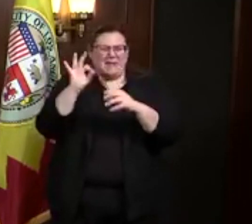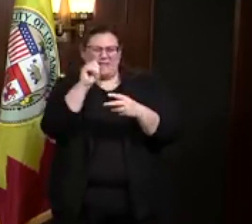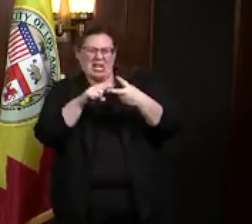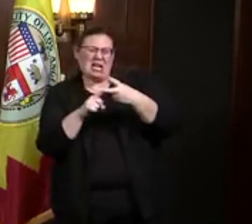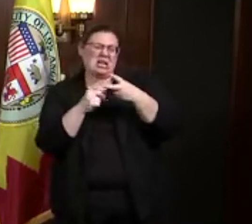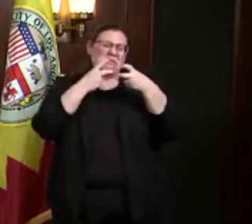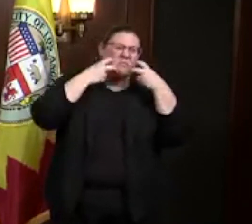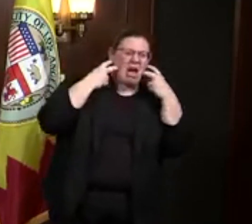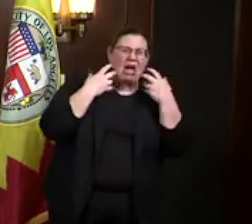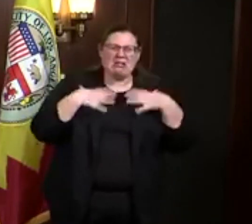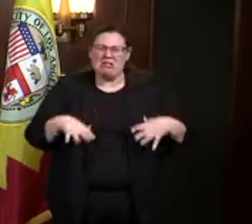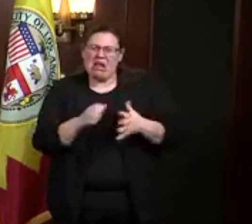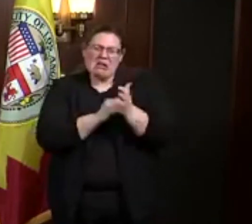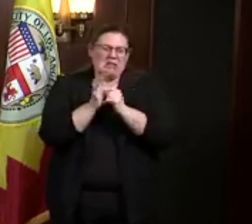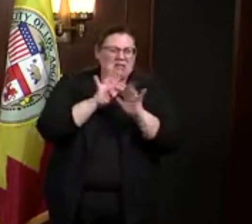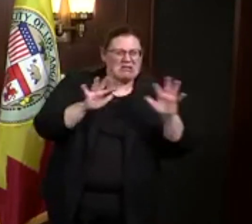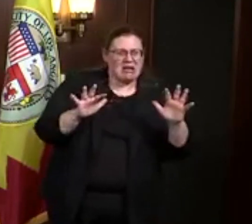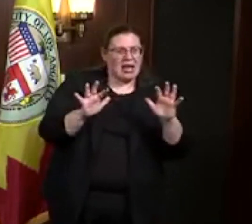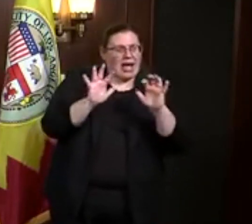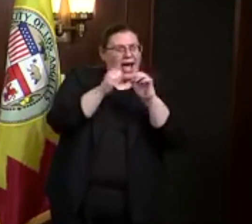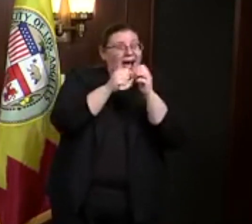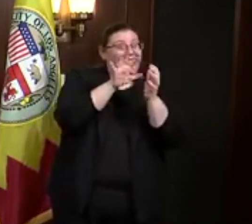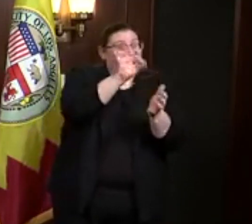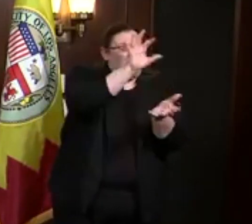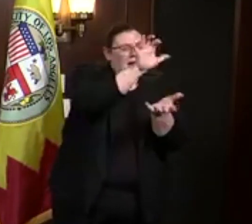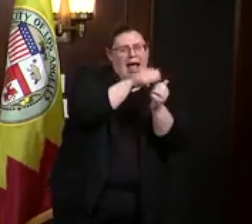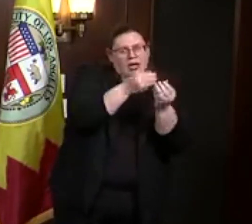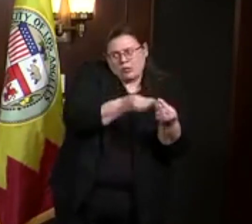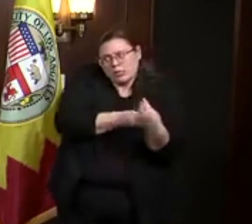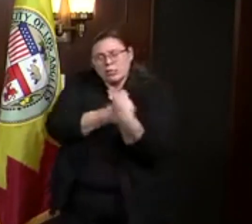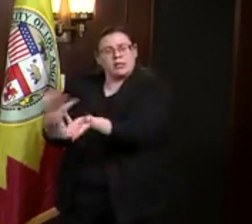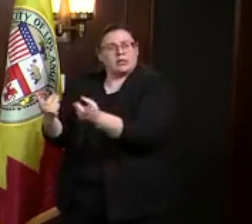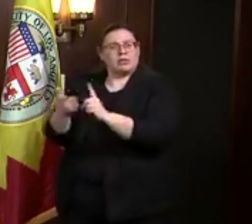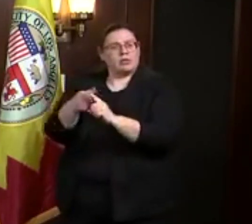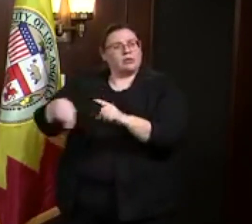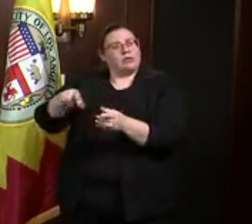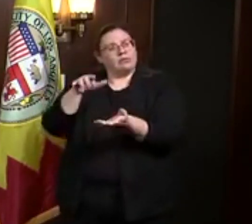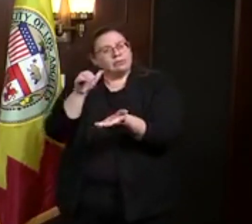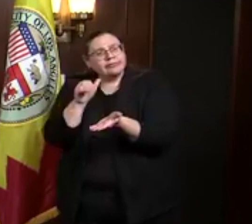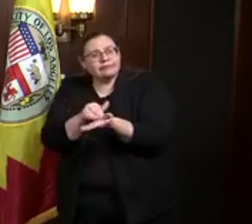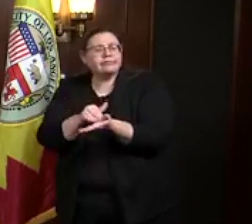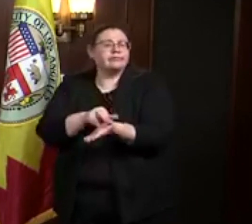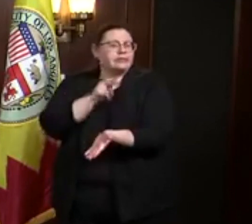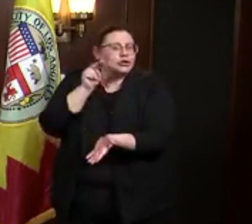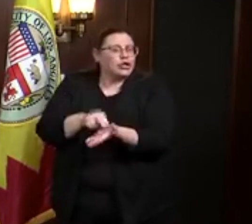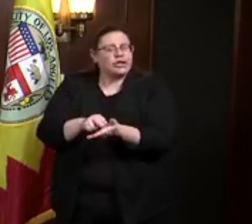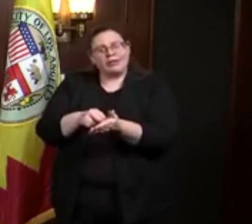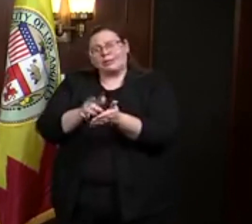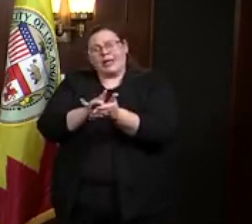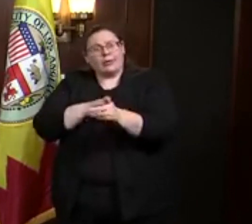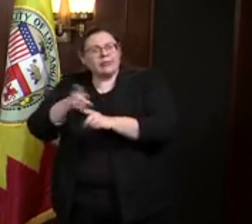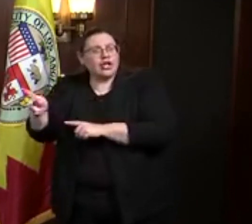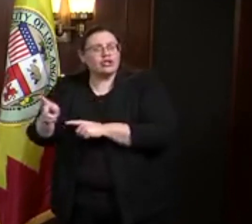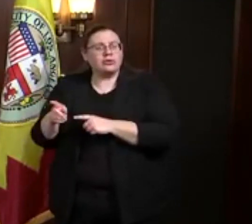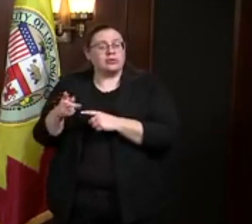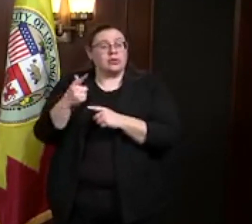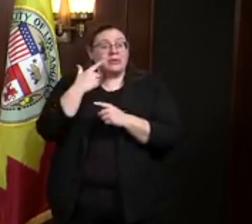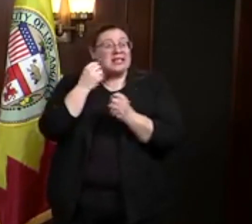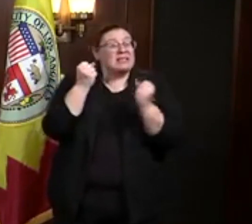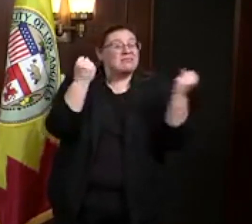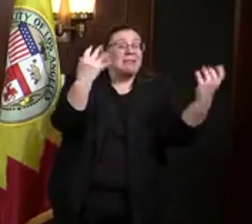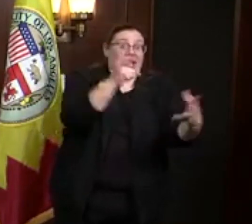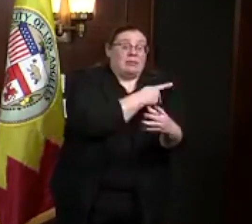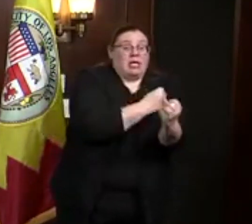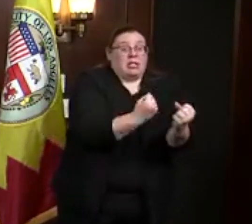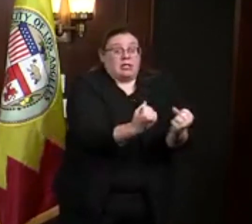how can we get them to our frontline doctors, nurses, and medical professionals? As our healthcare system handles a big surge of patients